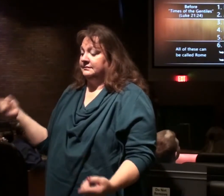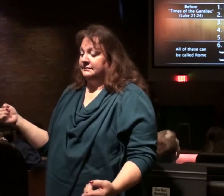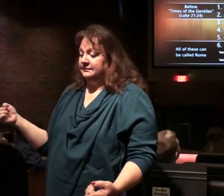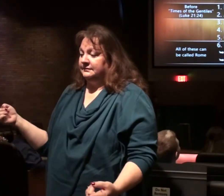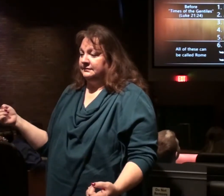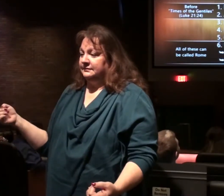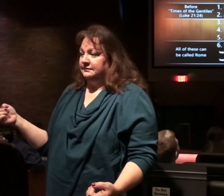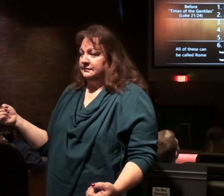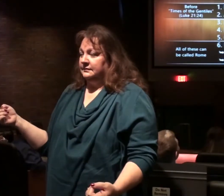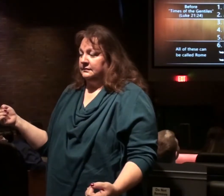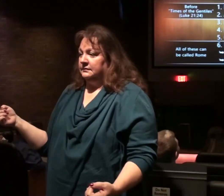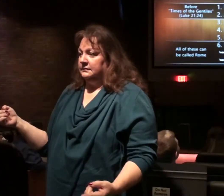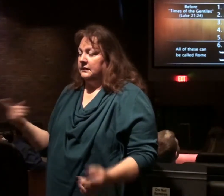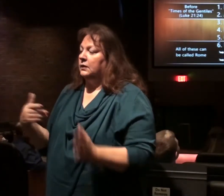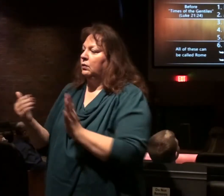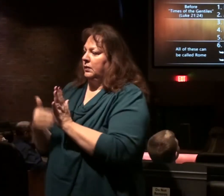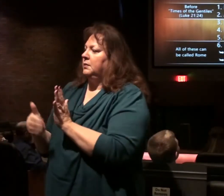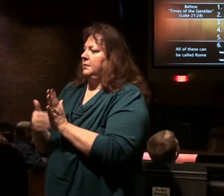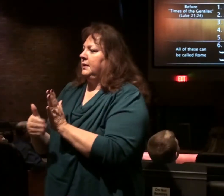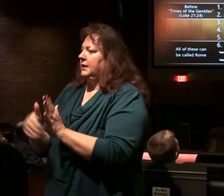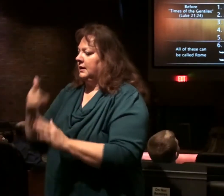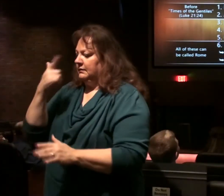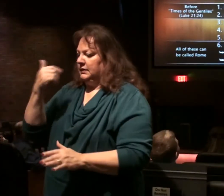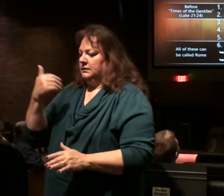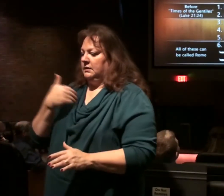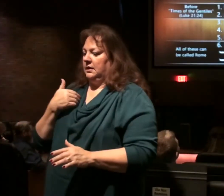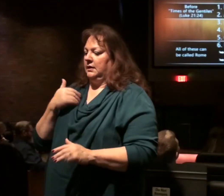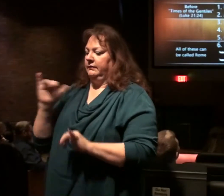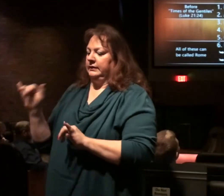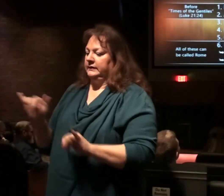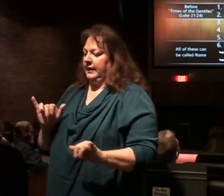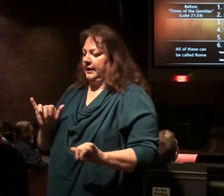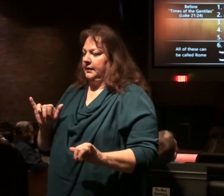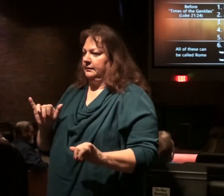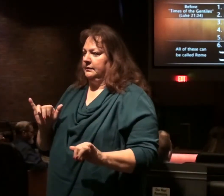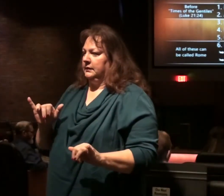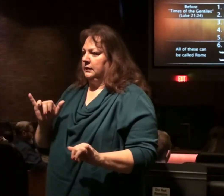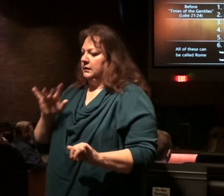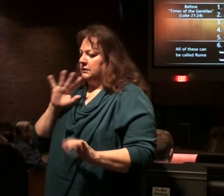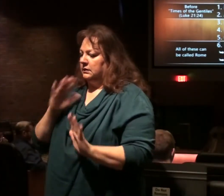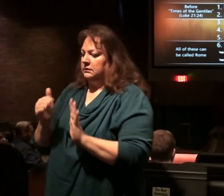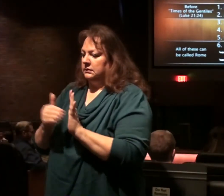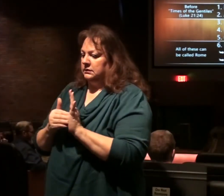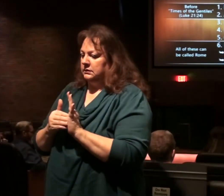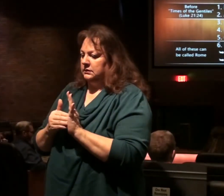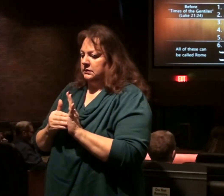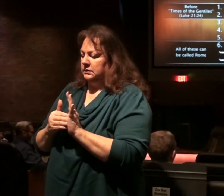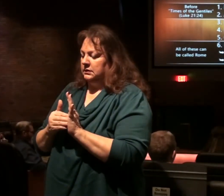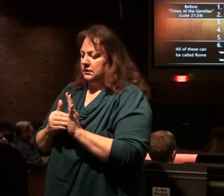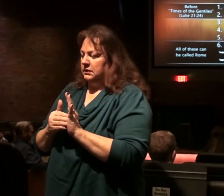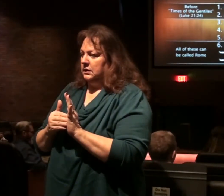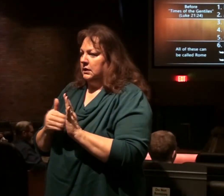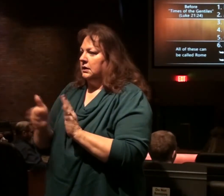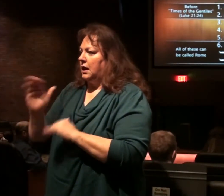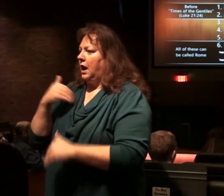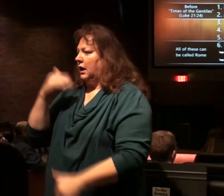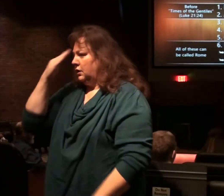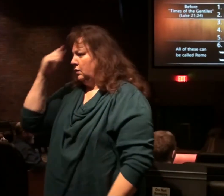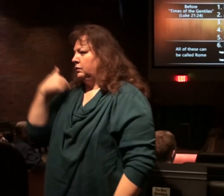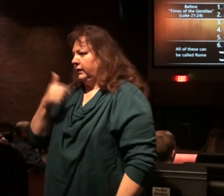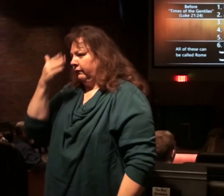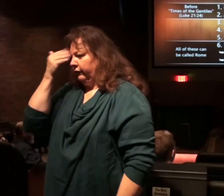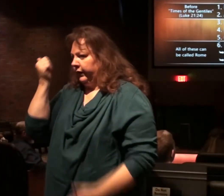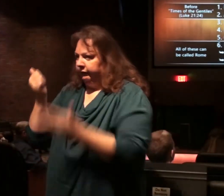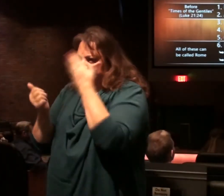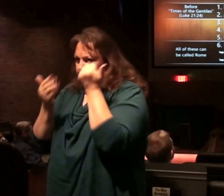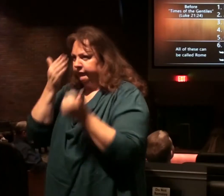we have a repeat because we have the same thing being brought up again and again as God knows how forgetful we are.